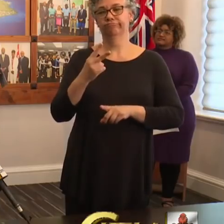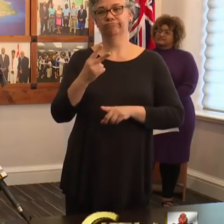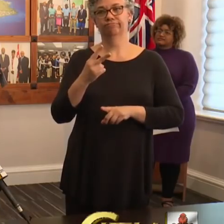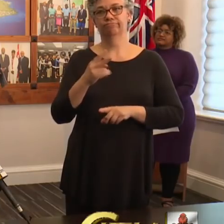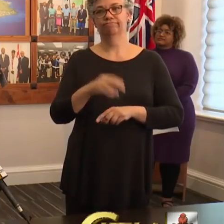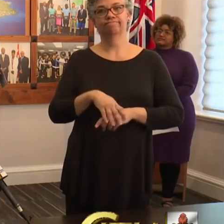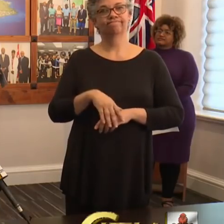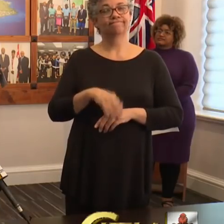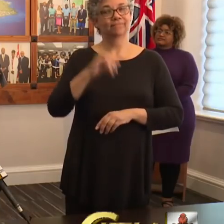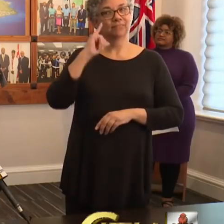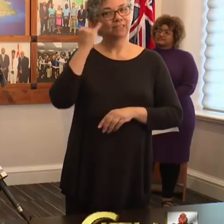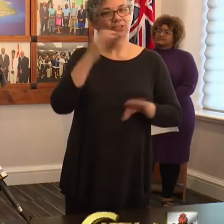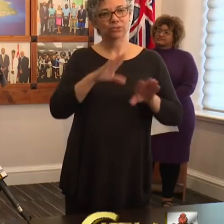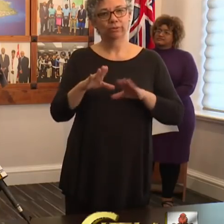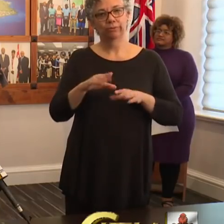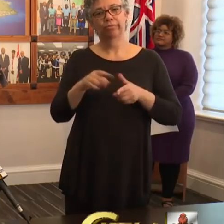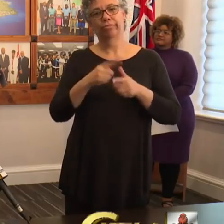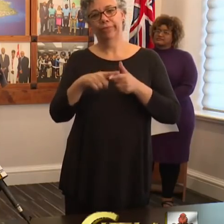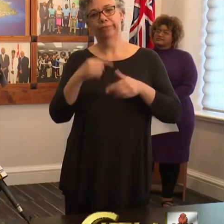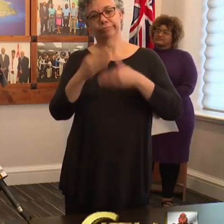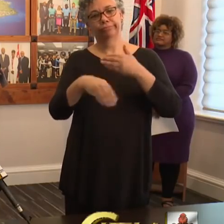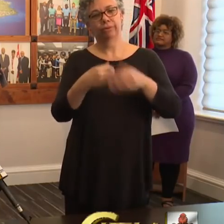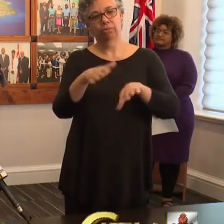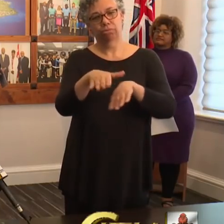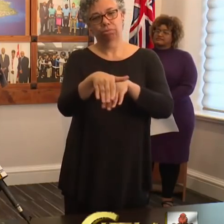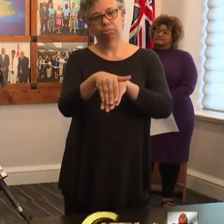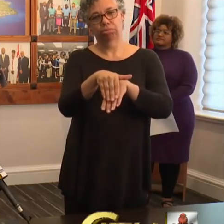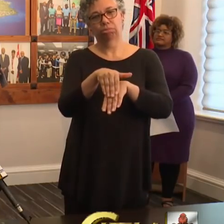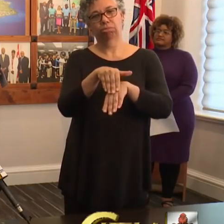If you do so, it slows down the process.